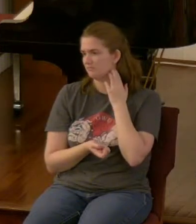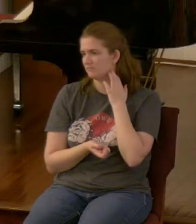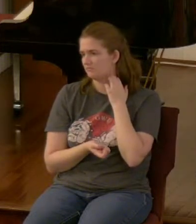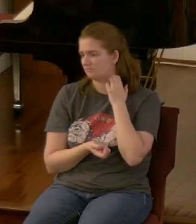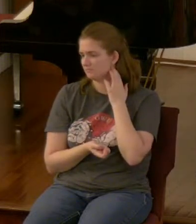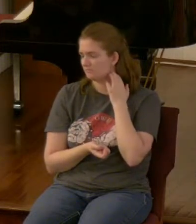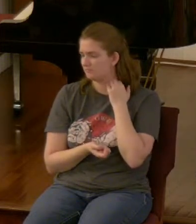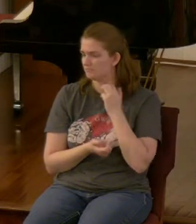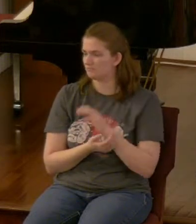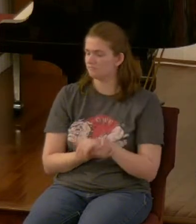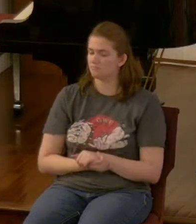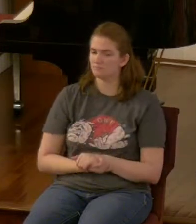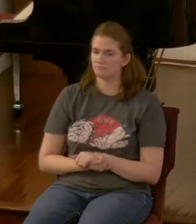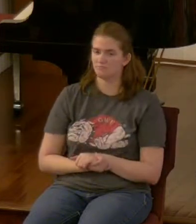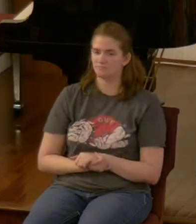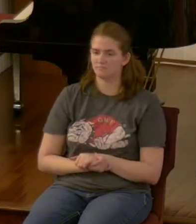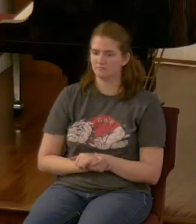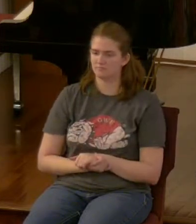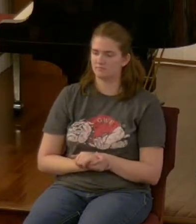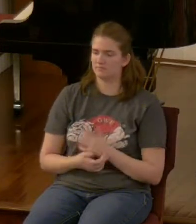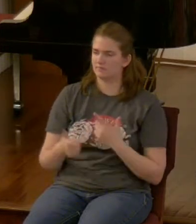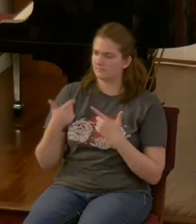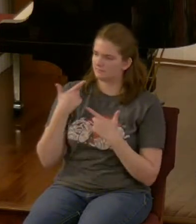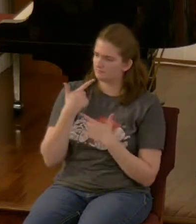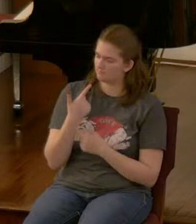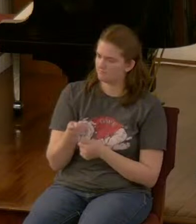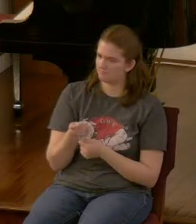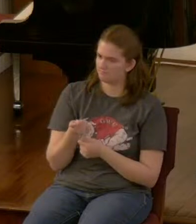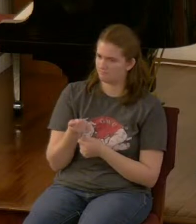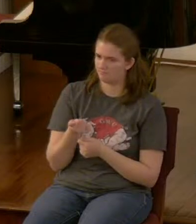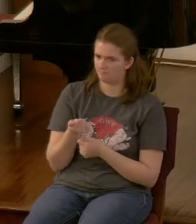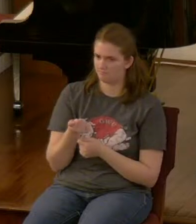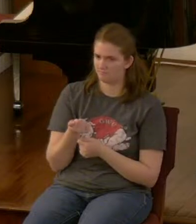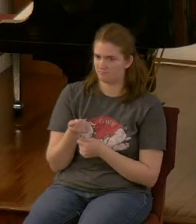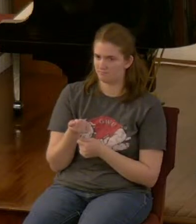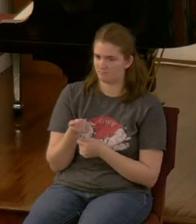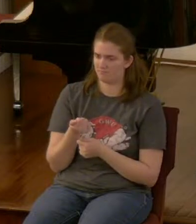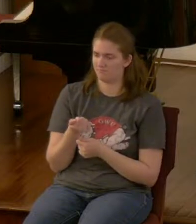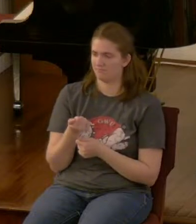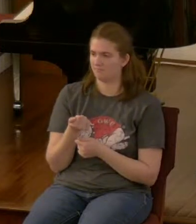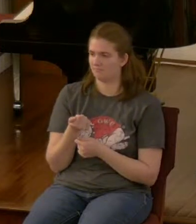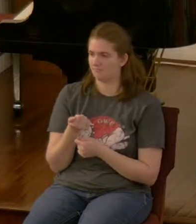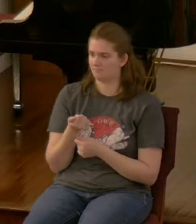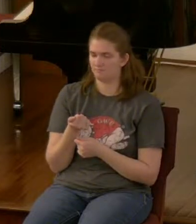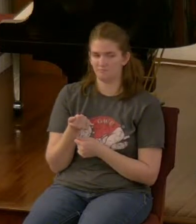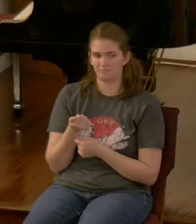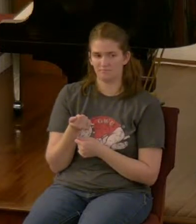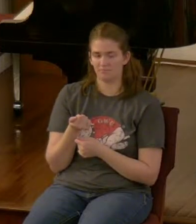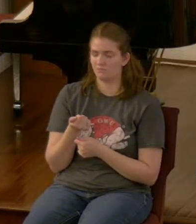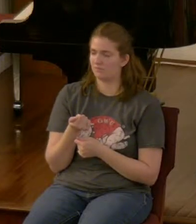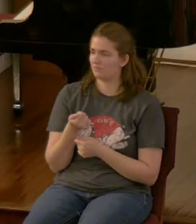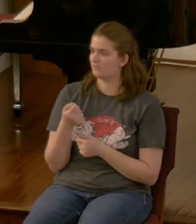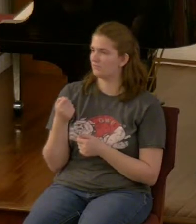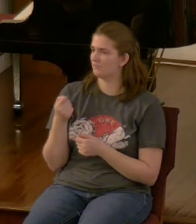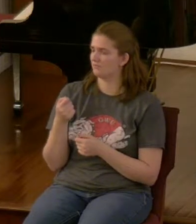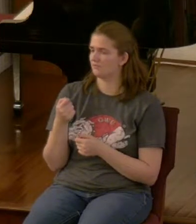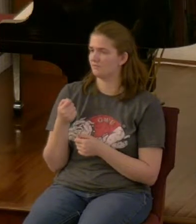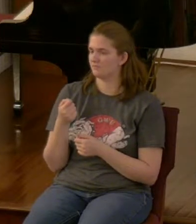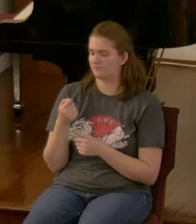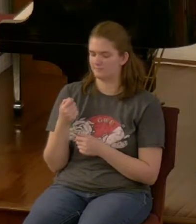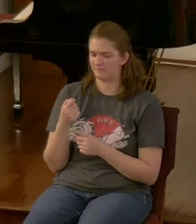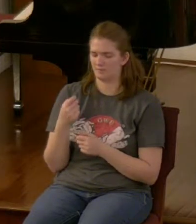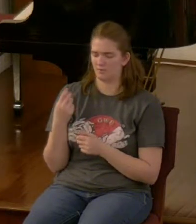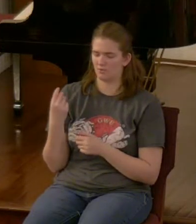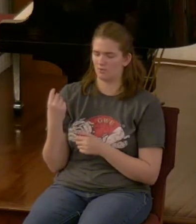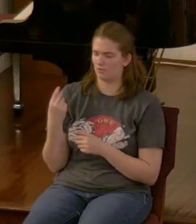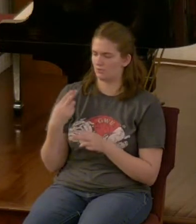now here is the interesting thing check this out there will be given into his hand for